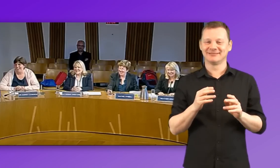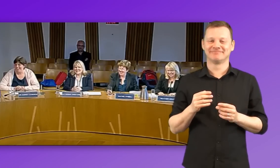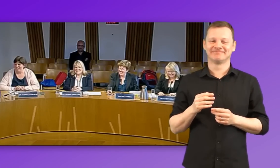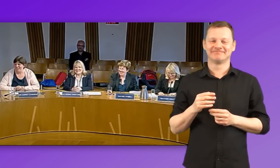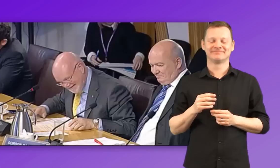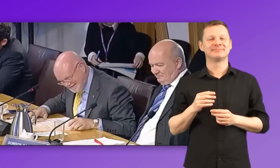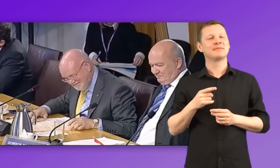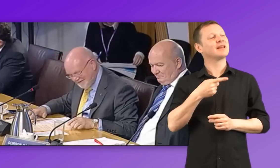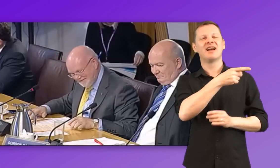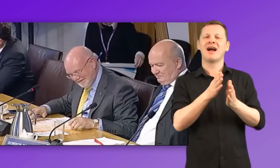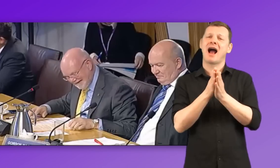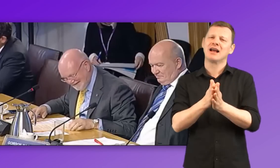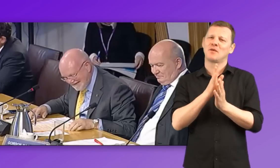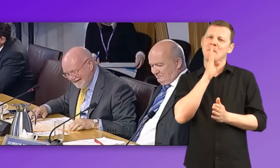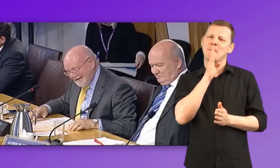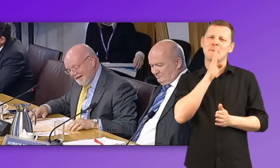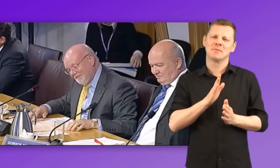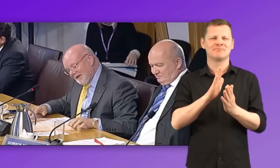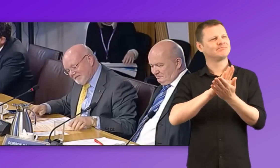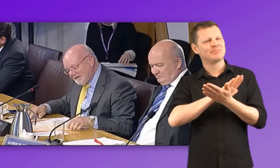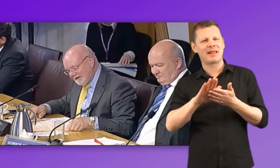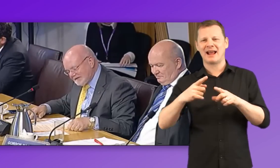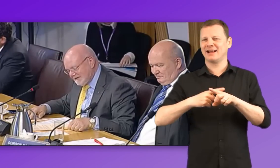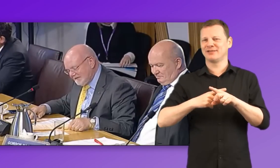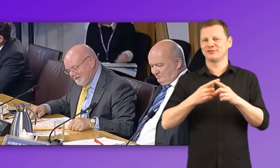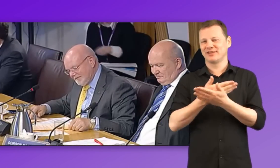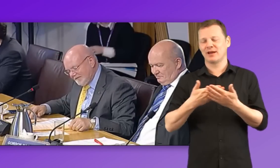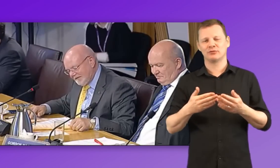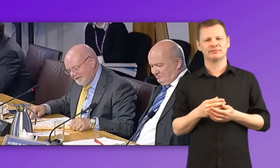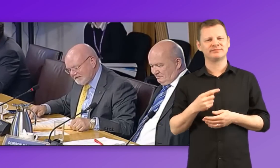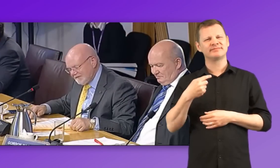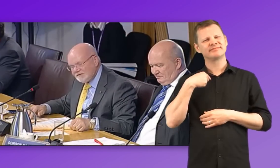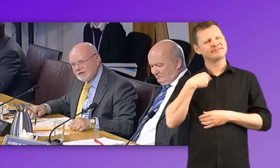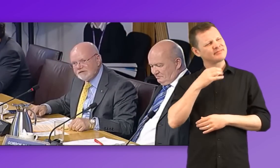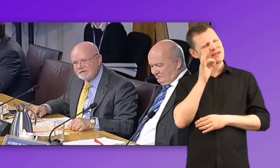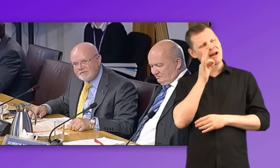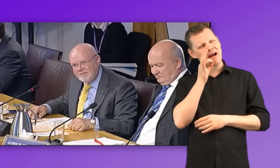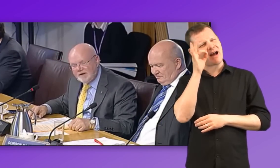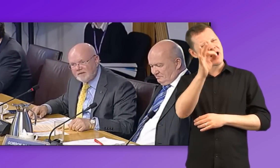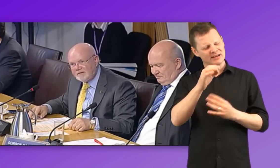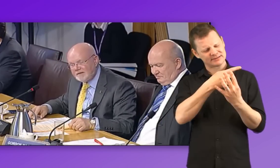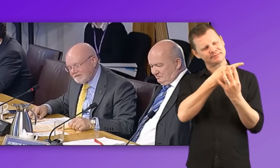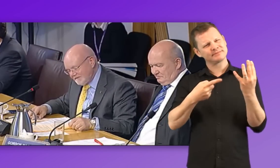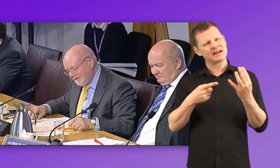Anyway, I just plea for plain English. I was going to ask a little bit about some of the suggestions that have been made in terms of